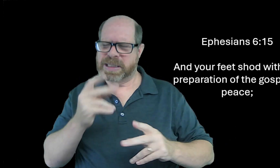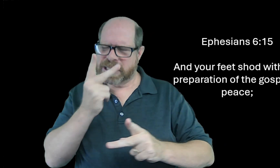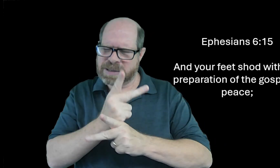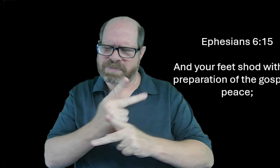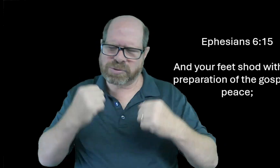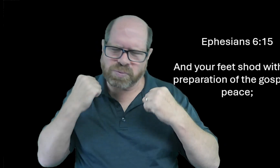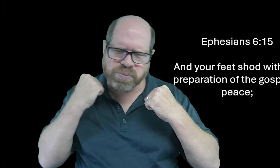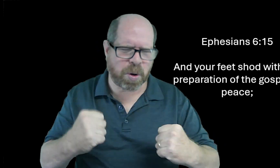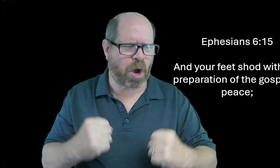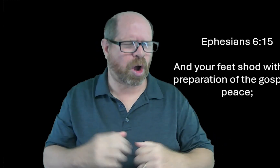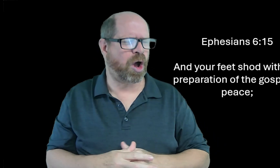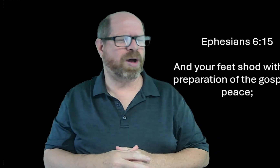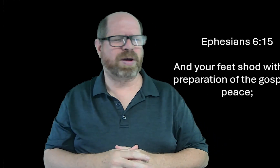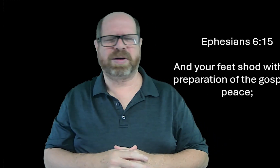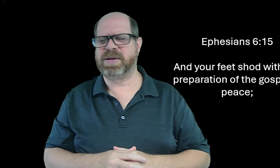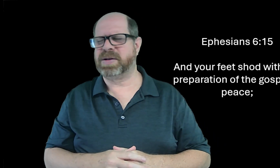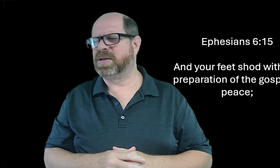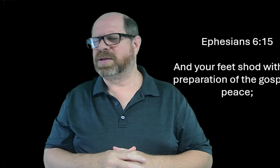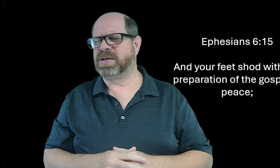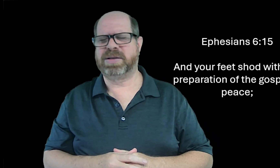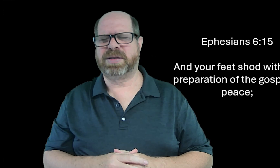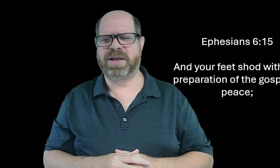important that we stand strong